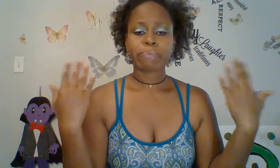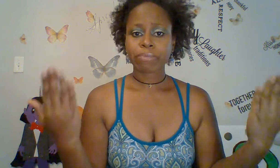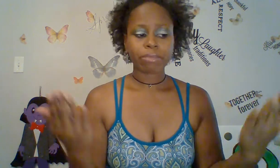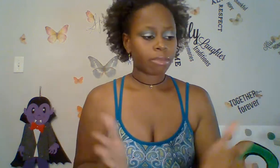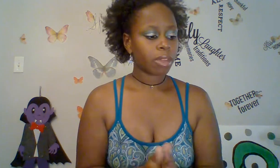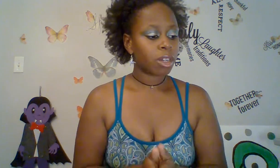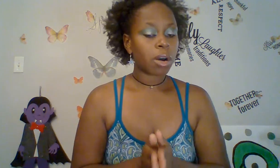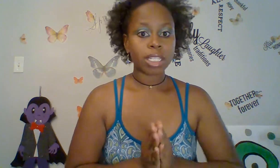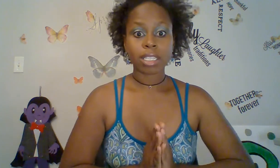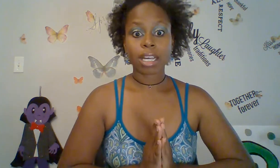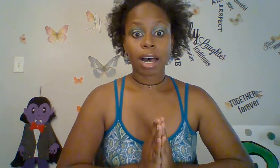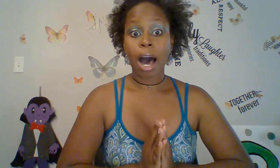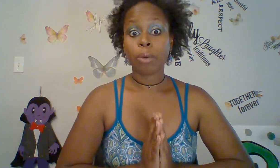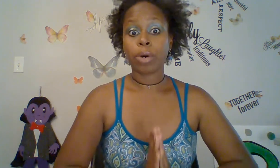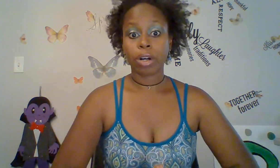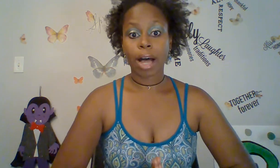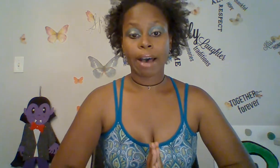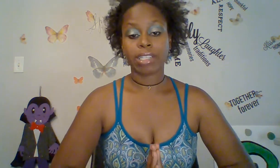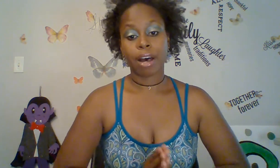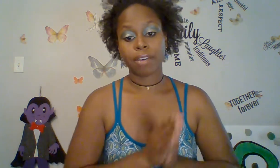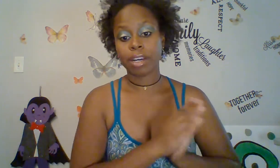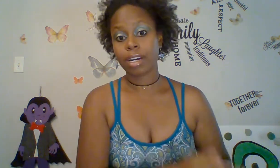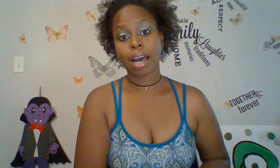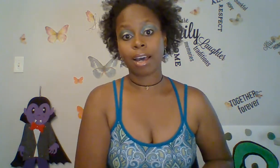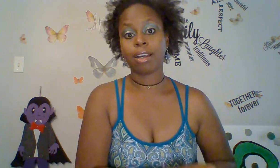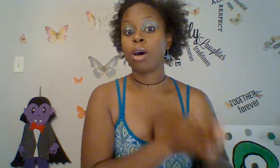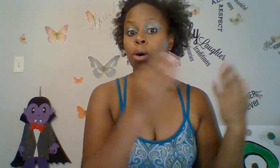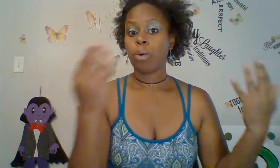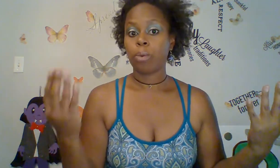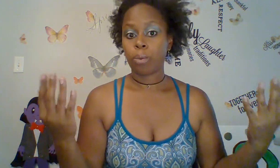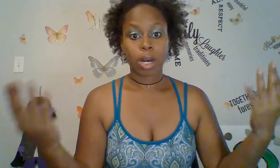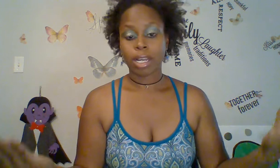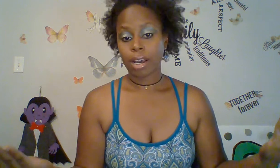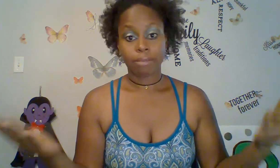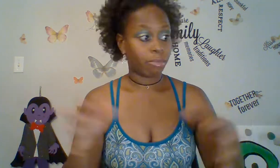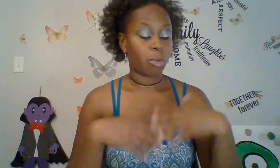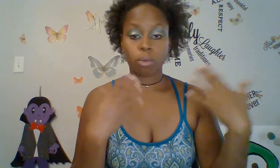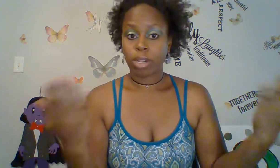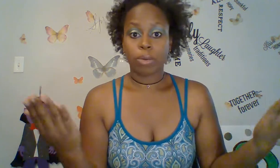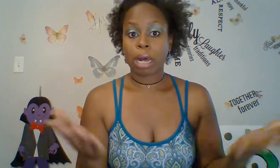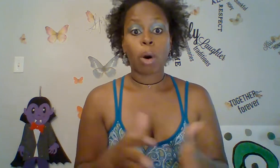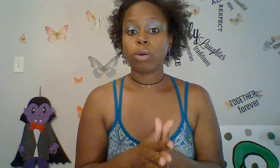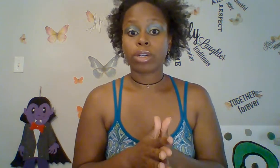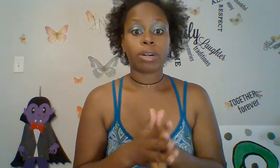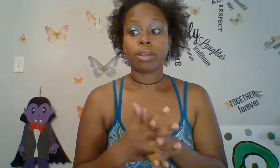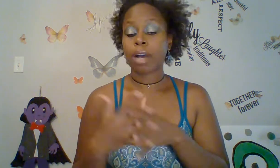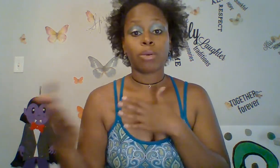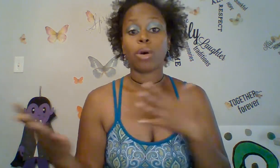And, you know, I just, I will have to have a hearing aid one day, you know, when I'm older or I don't know